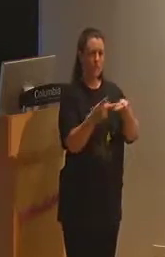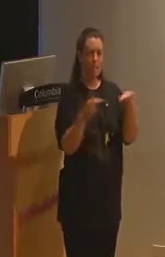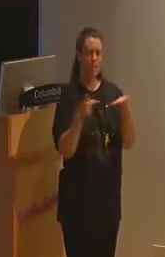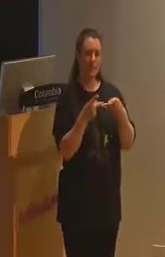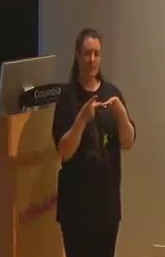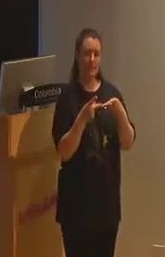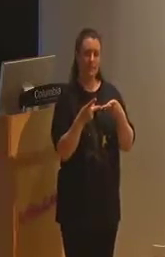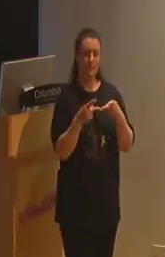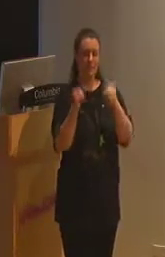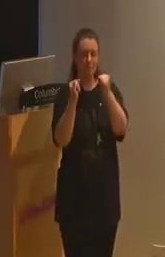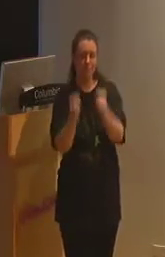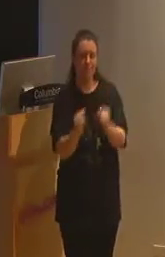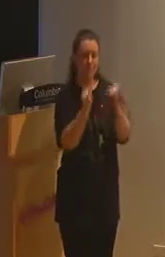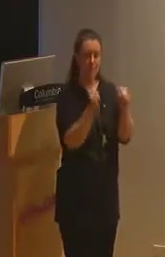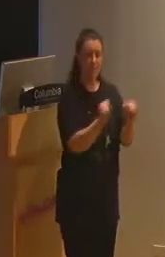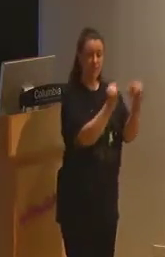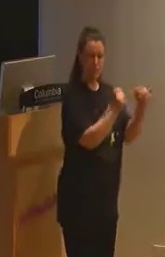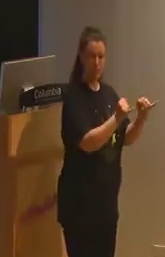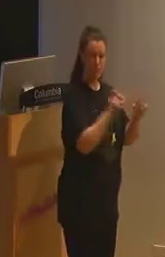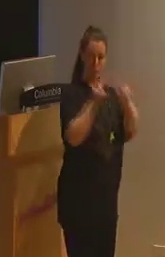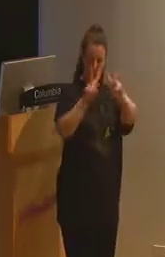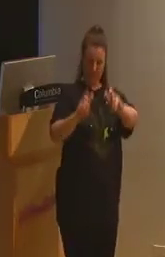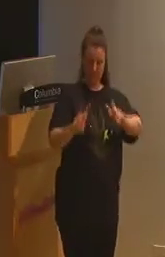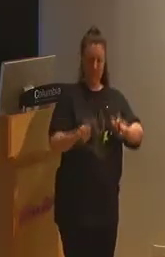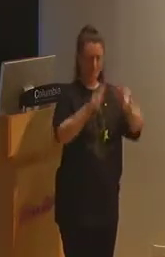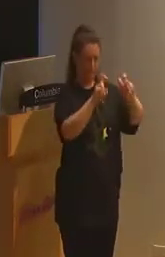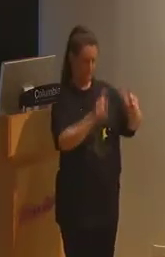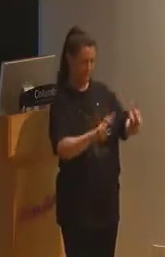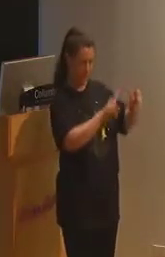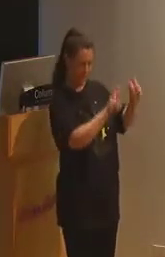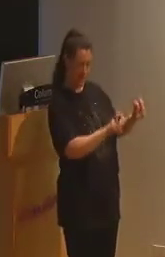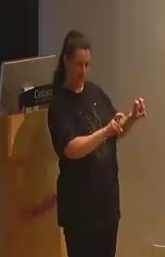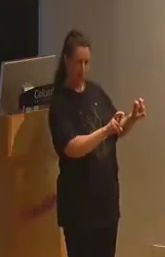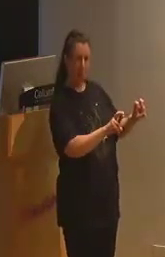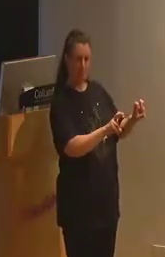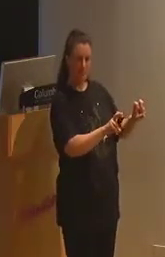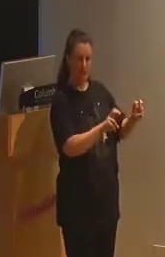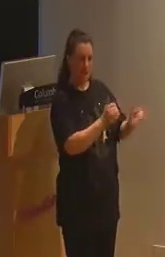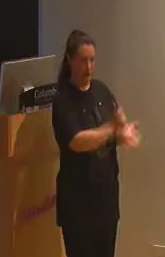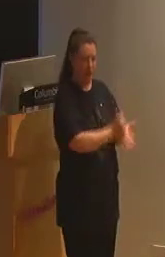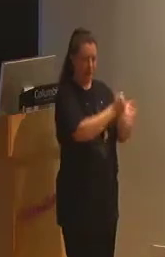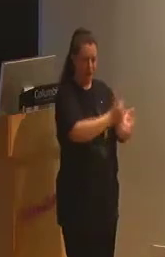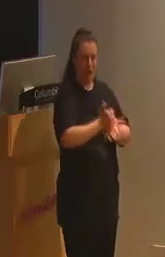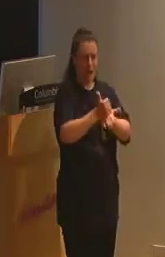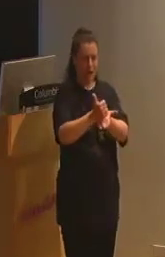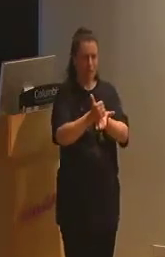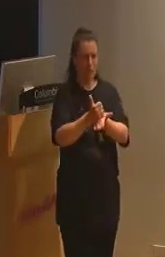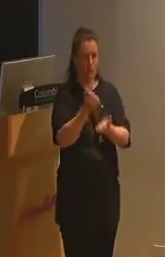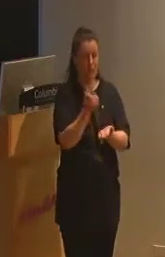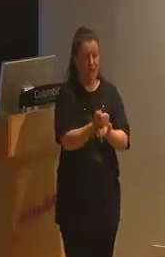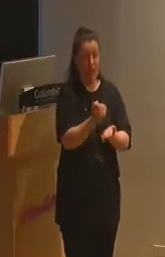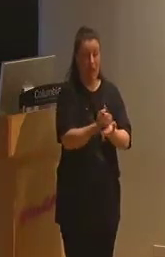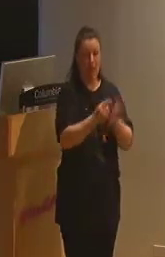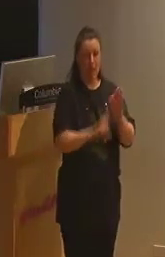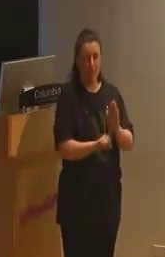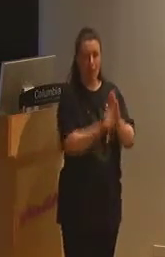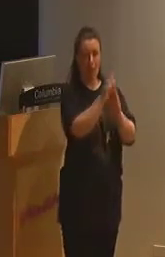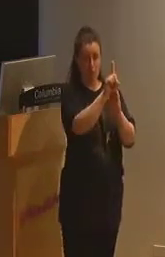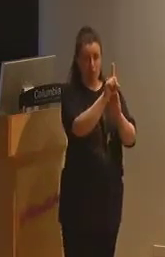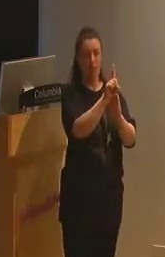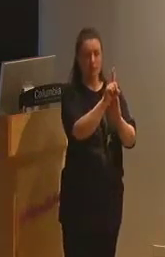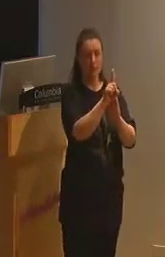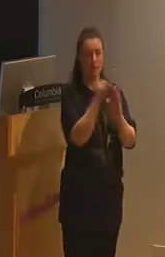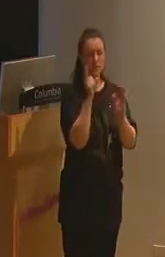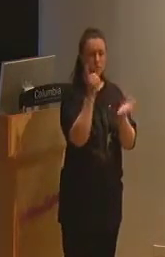could be inspected, evaluated, and rehabilitated by a flourishing economy of professional medical practitioners